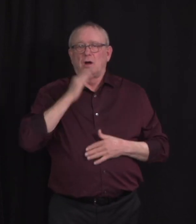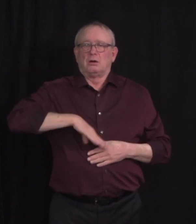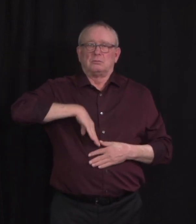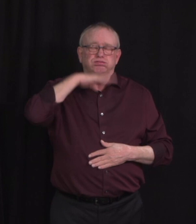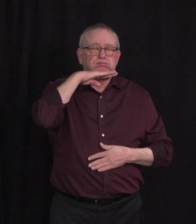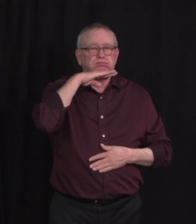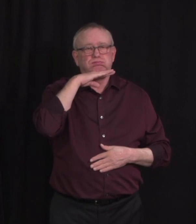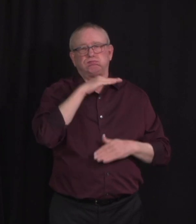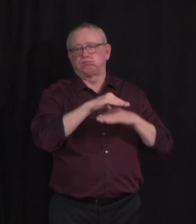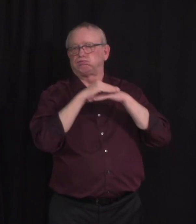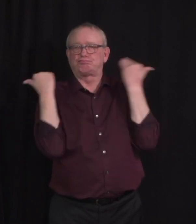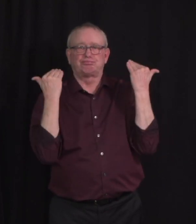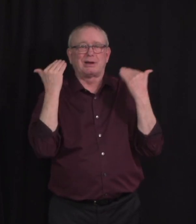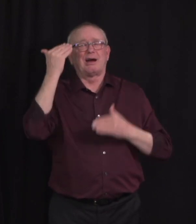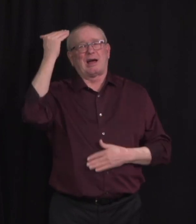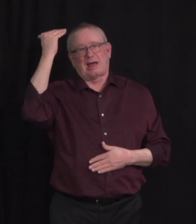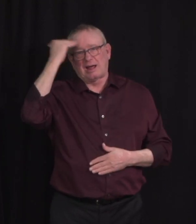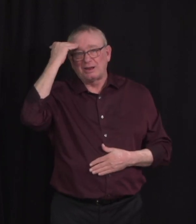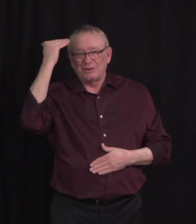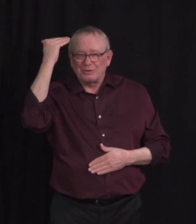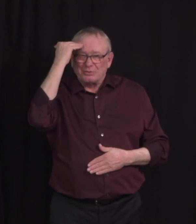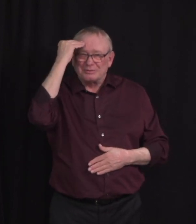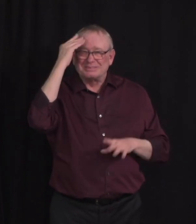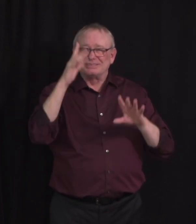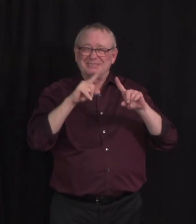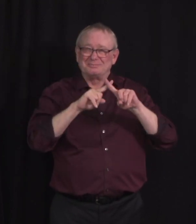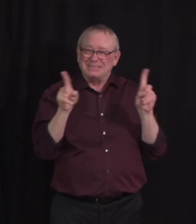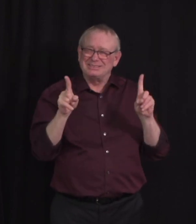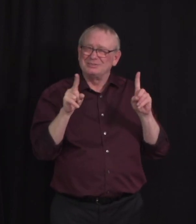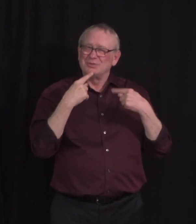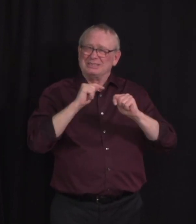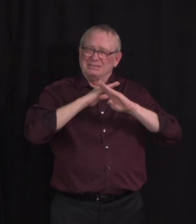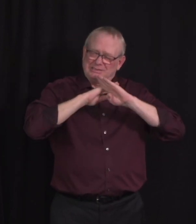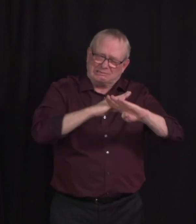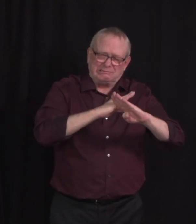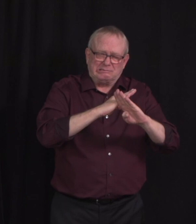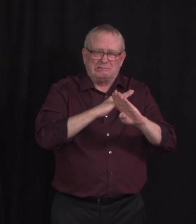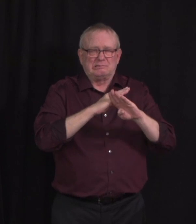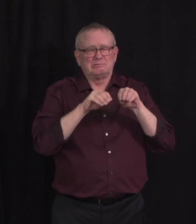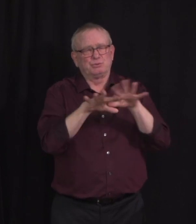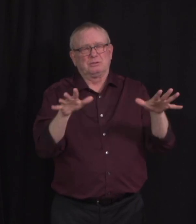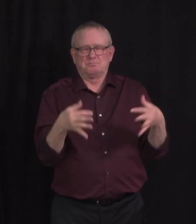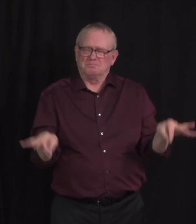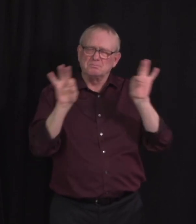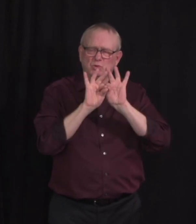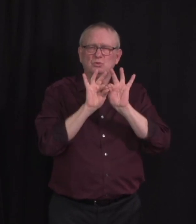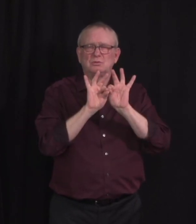prevent uncontrolled spread of the virus. I know some wonder how gathering indoors can make a difference.